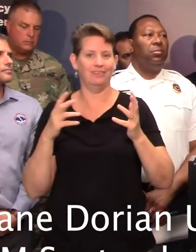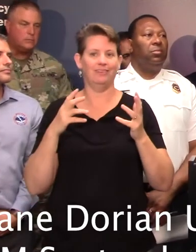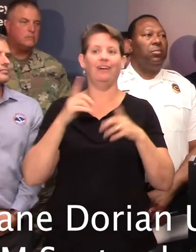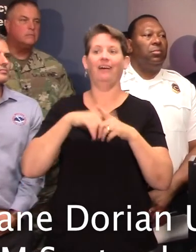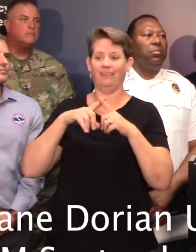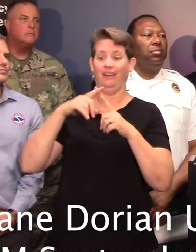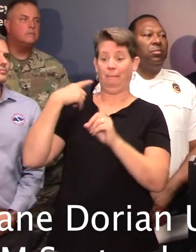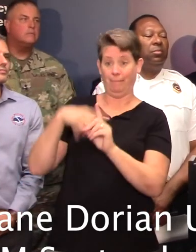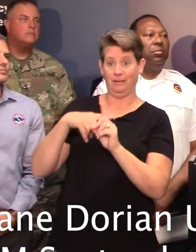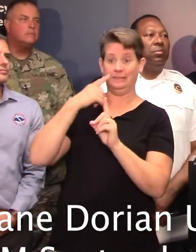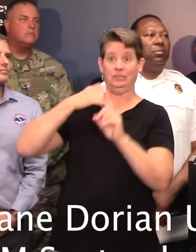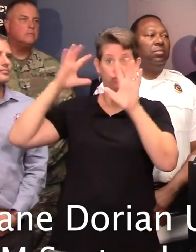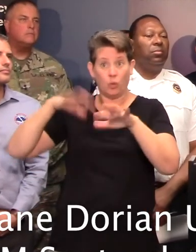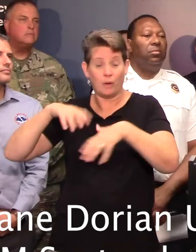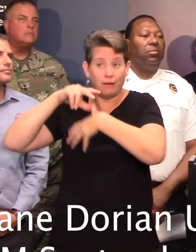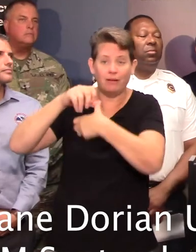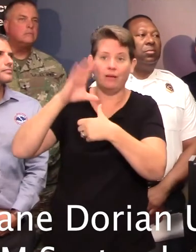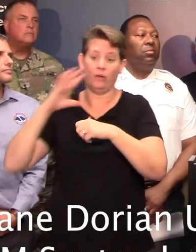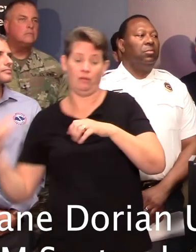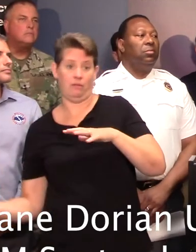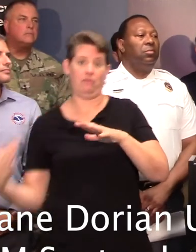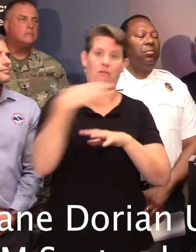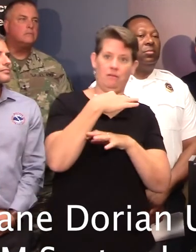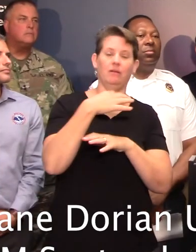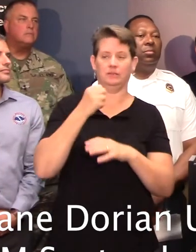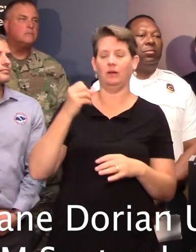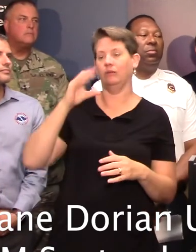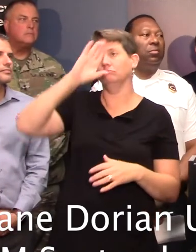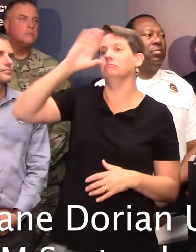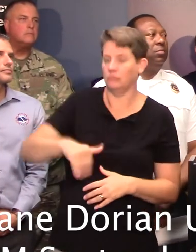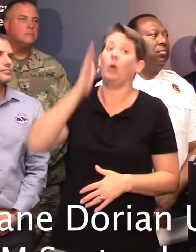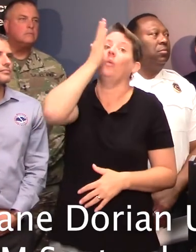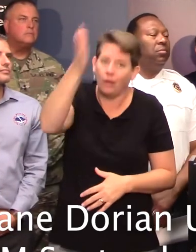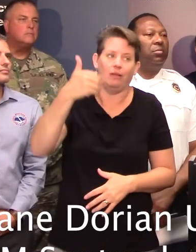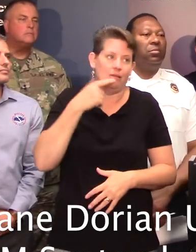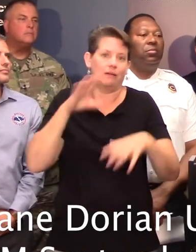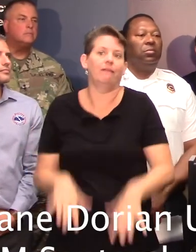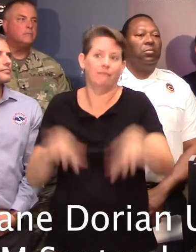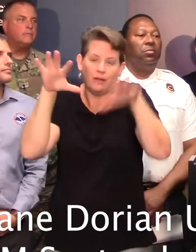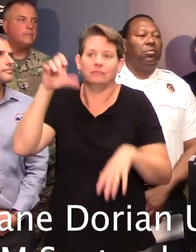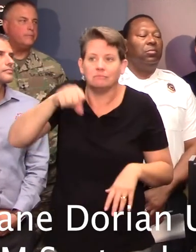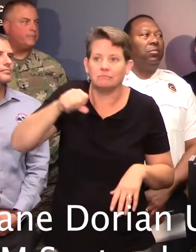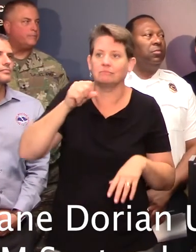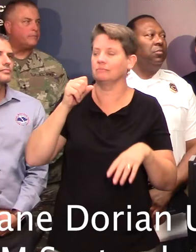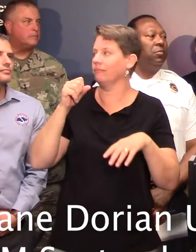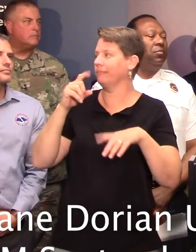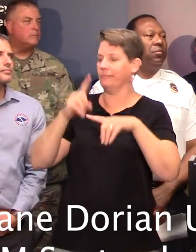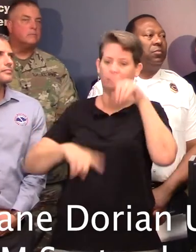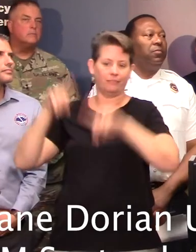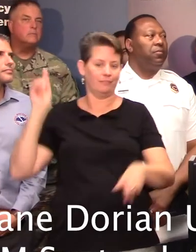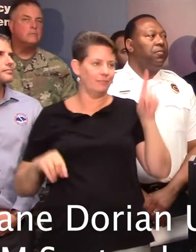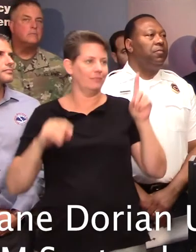be pushing the ocean in even above the high tide level. So we are confident that we will have a lot of flooding. We know that there various maps that